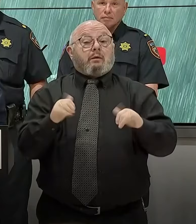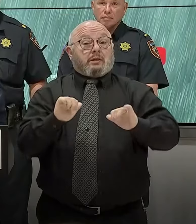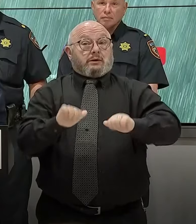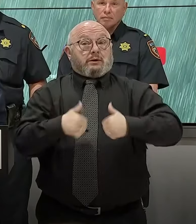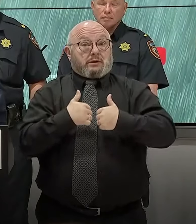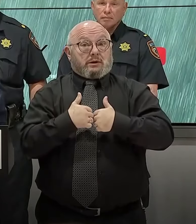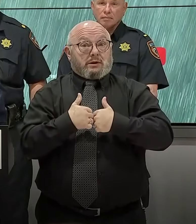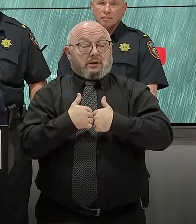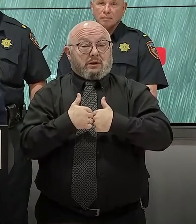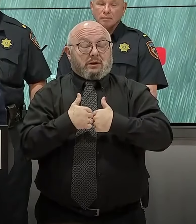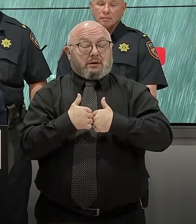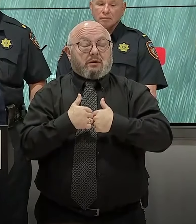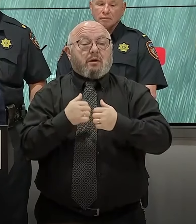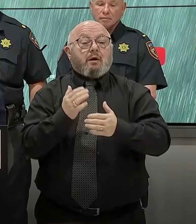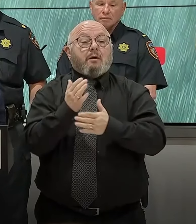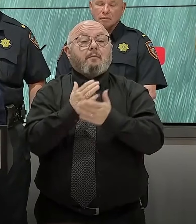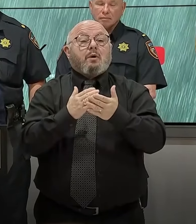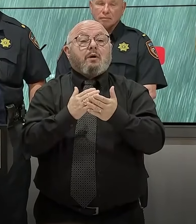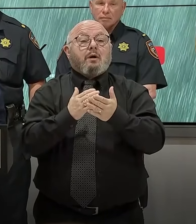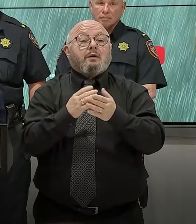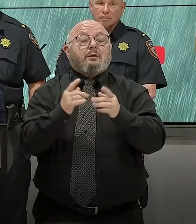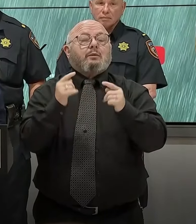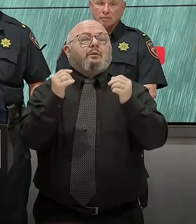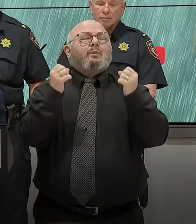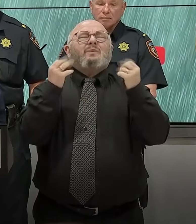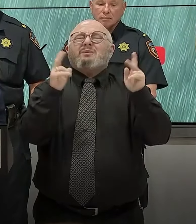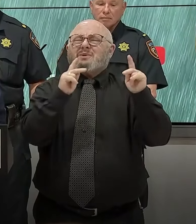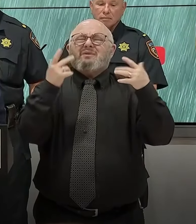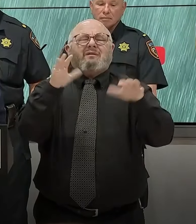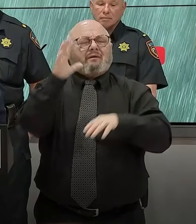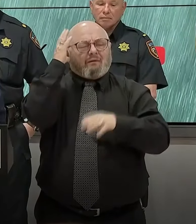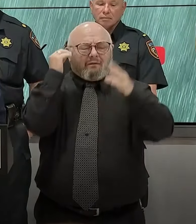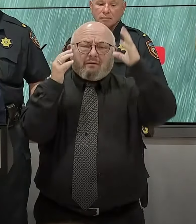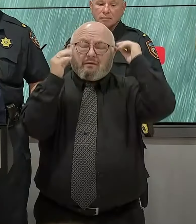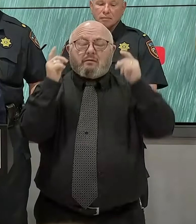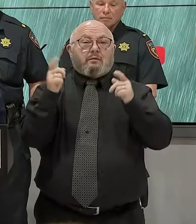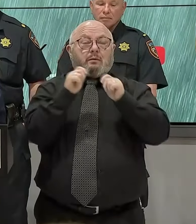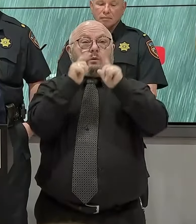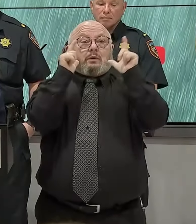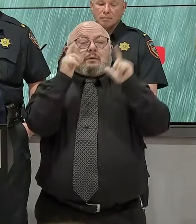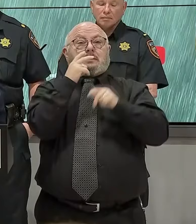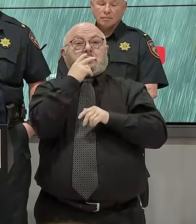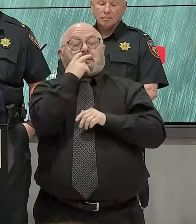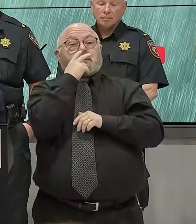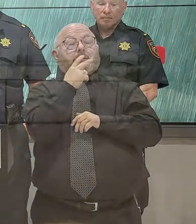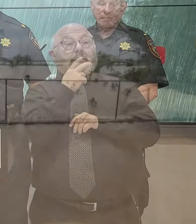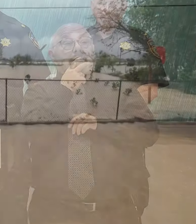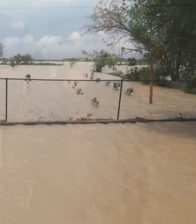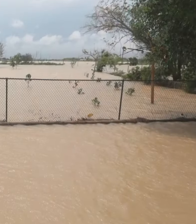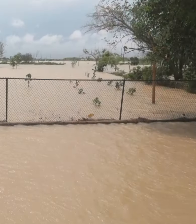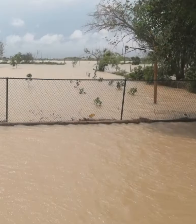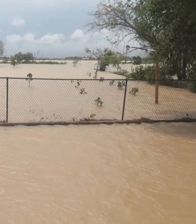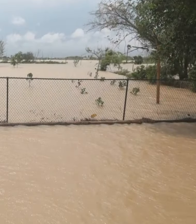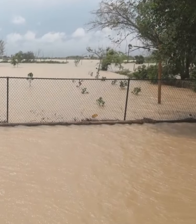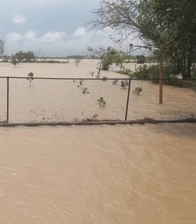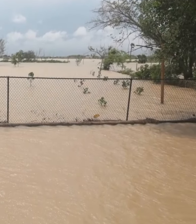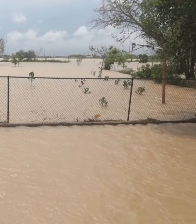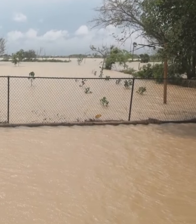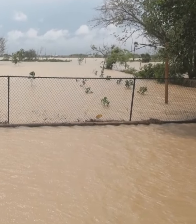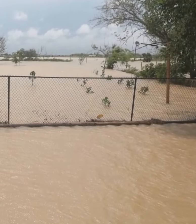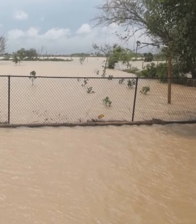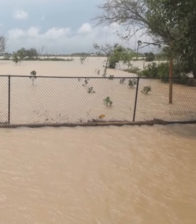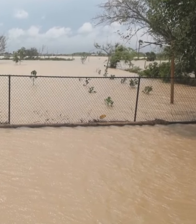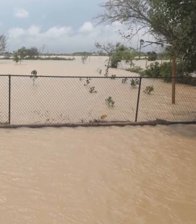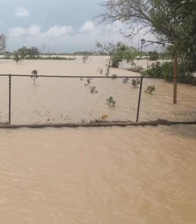of course, as too many people know, is they're waking up today seeing that they need to deal now with